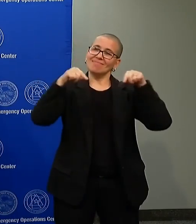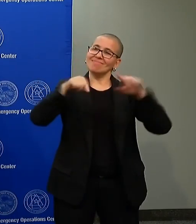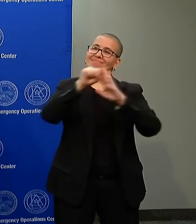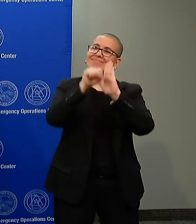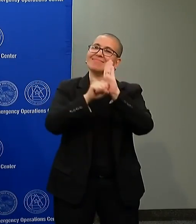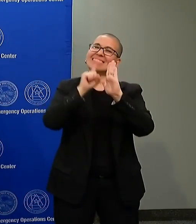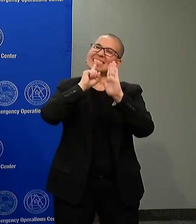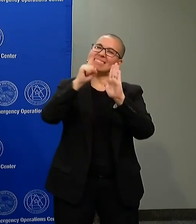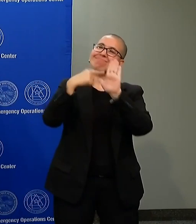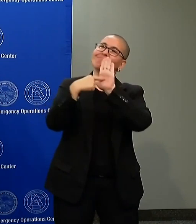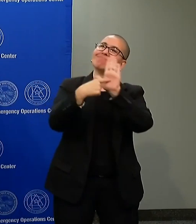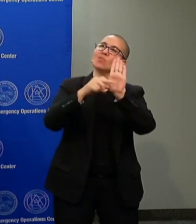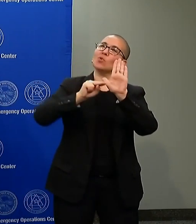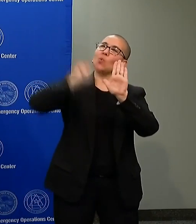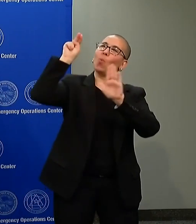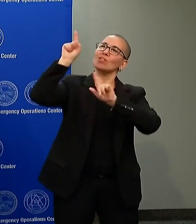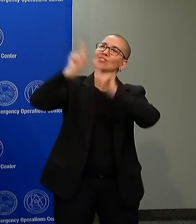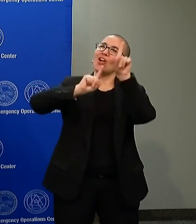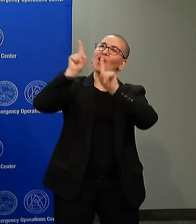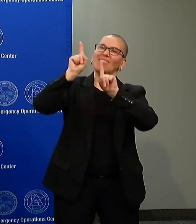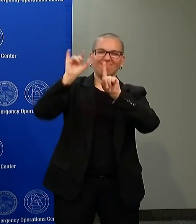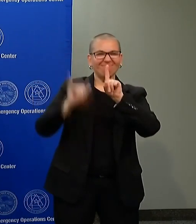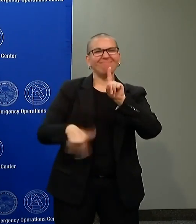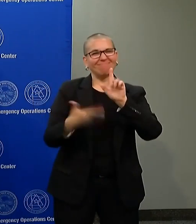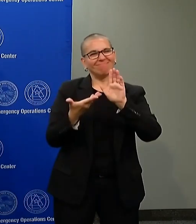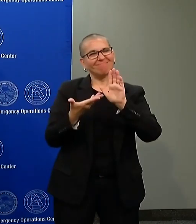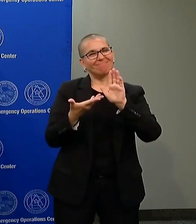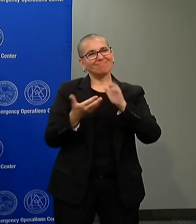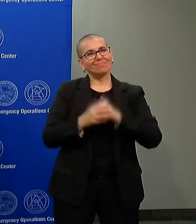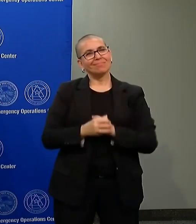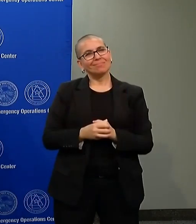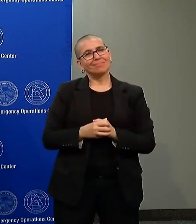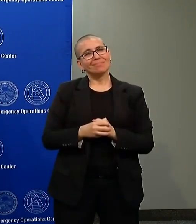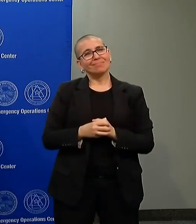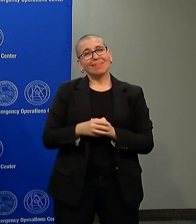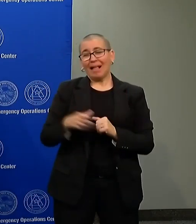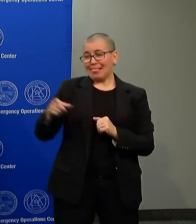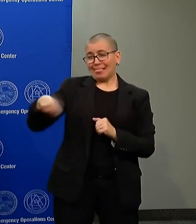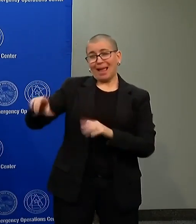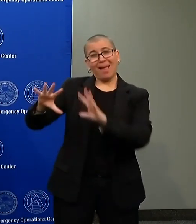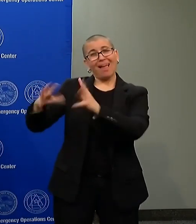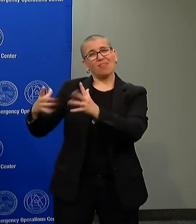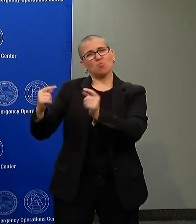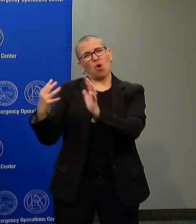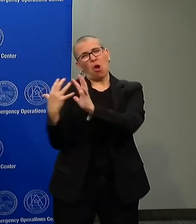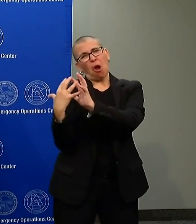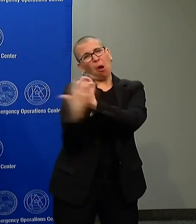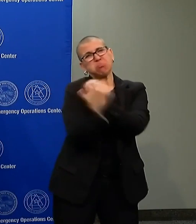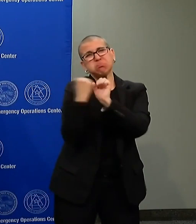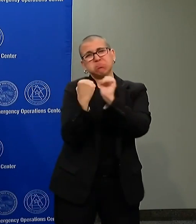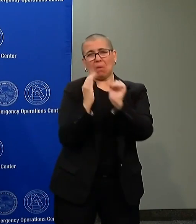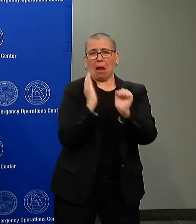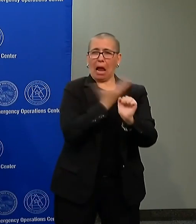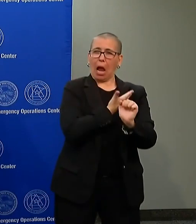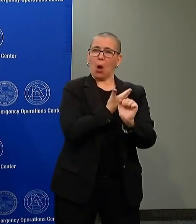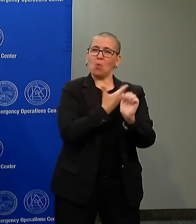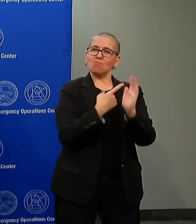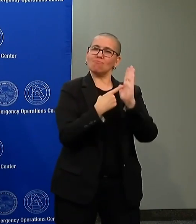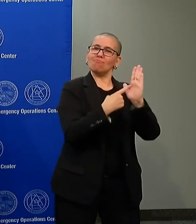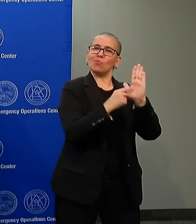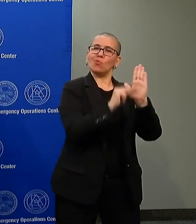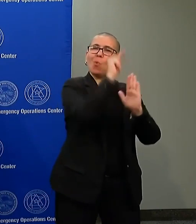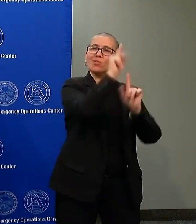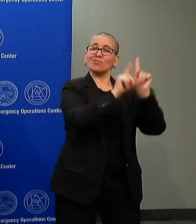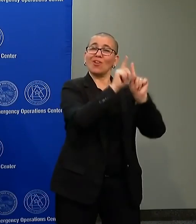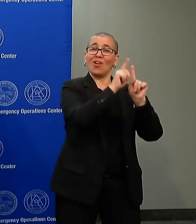believe in, these people are trying to destroy. So if you are on the streets tonight, it is very clear. You are not with us. You do not share